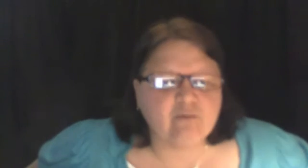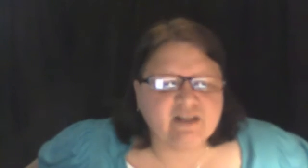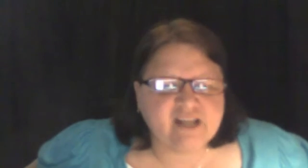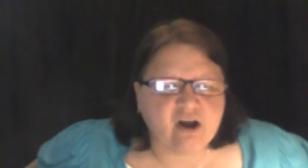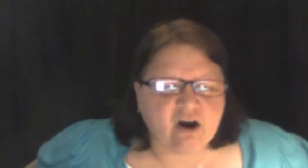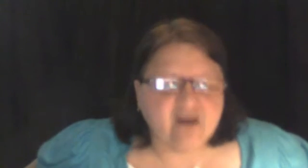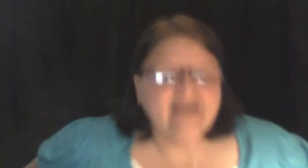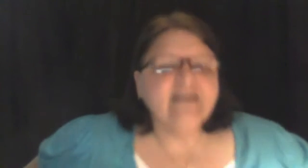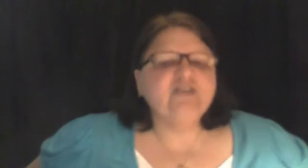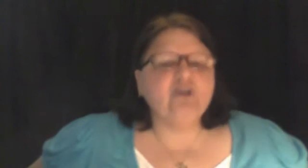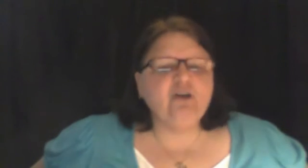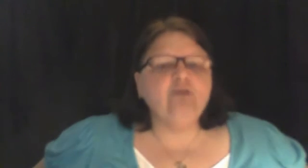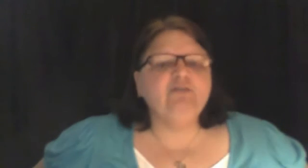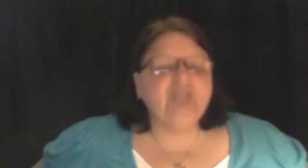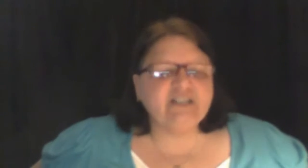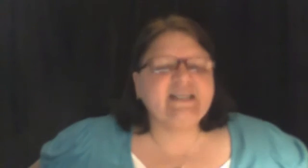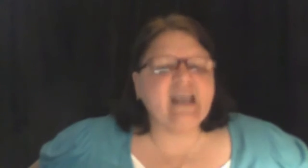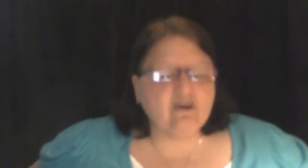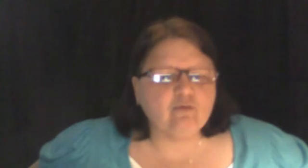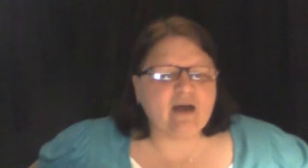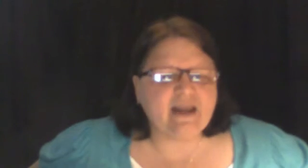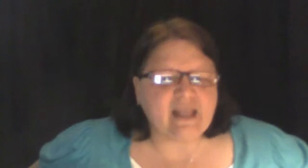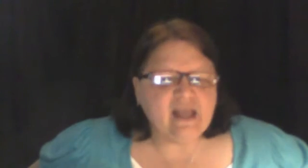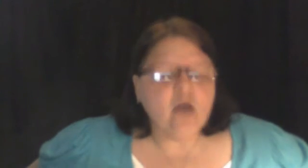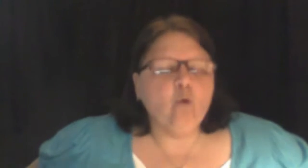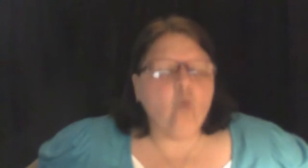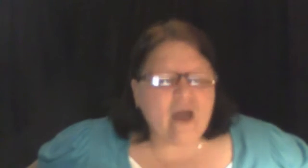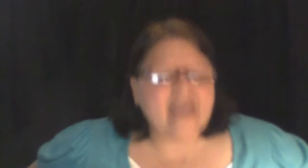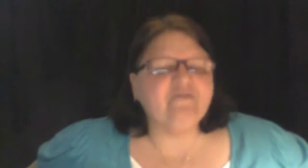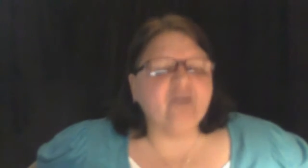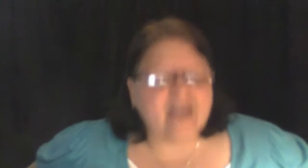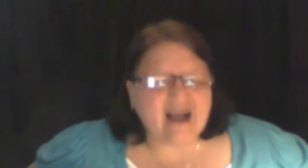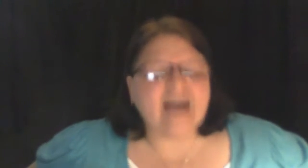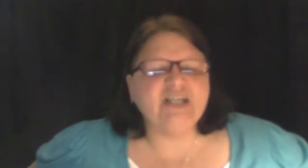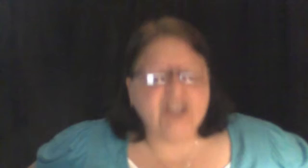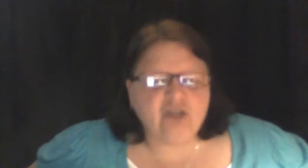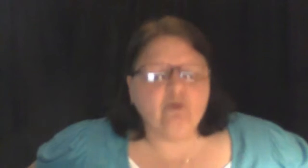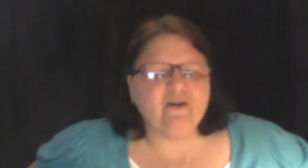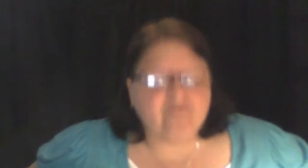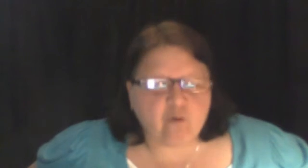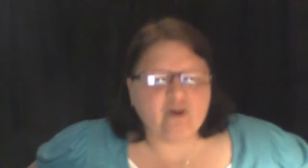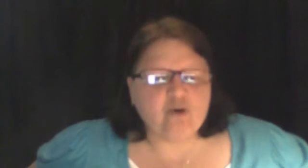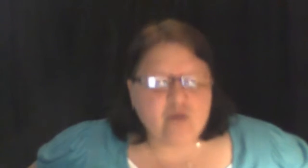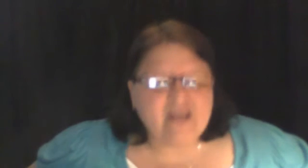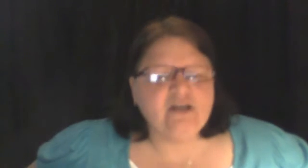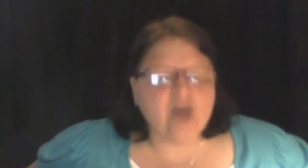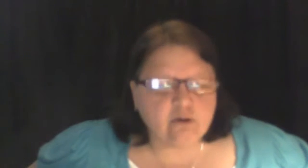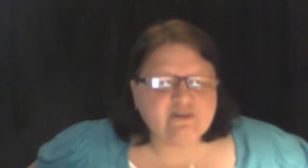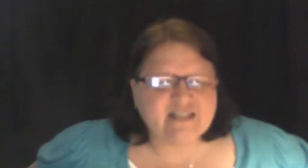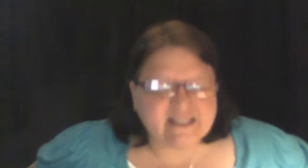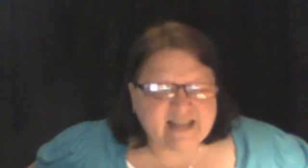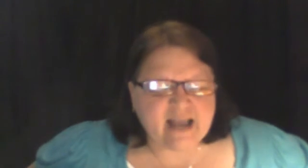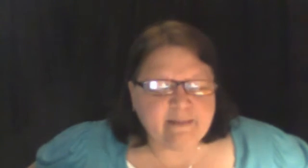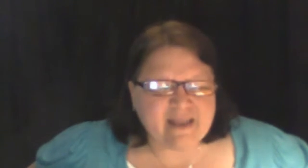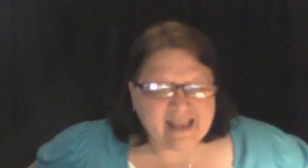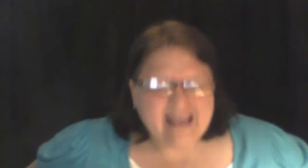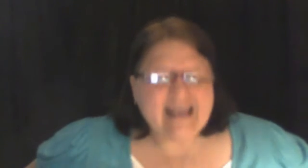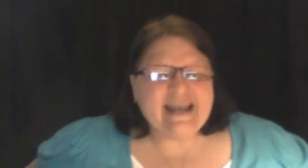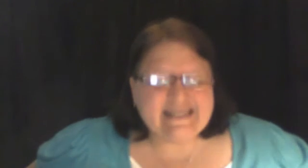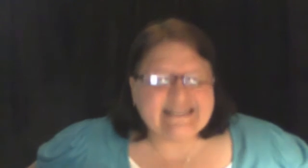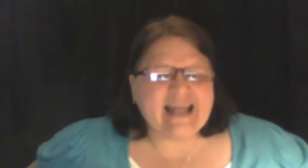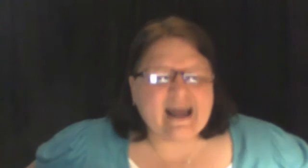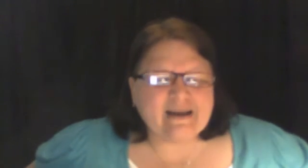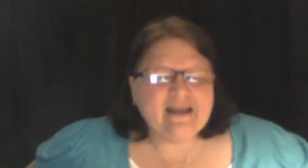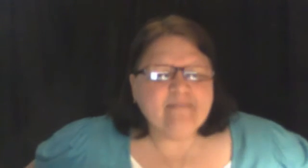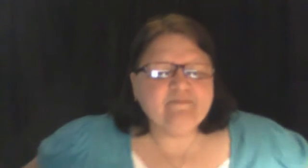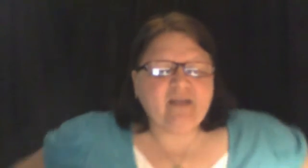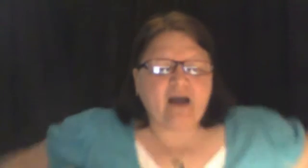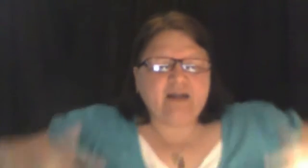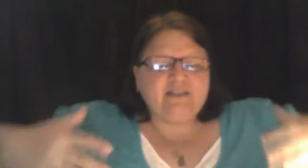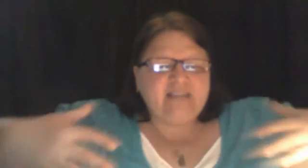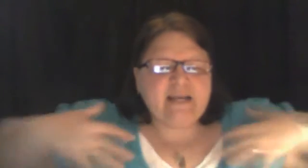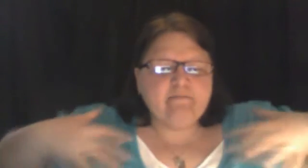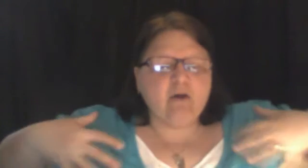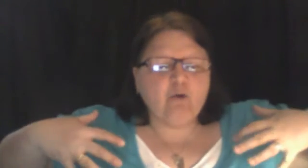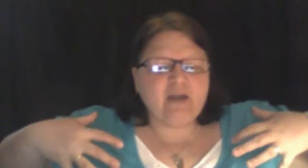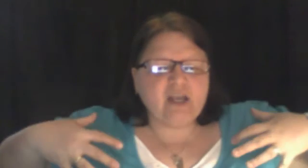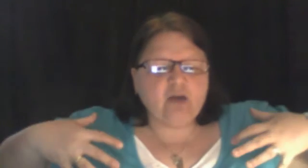really are. So you just get ready. Wait for God to do it for you. He knows the timing. He's not demoting you.